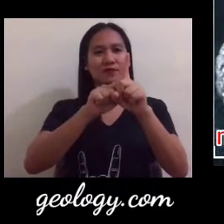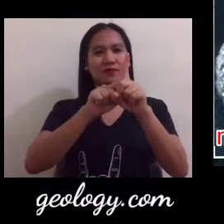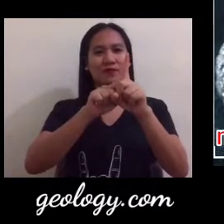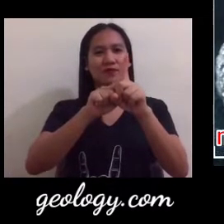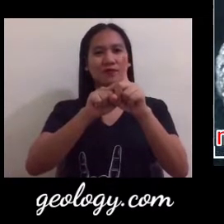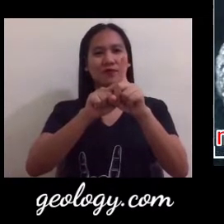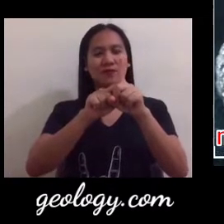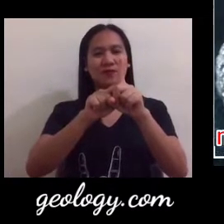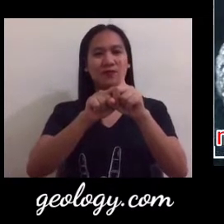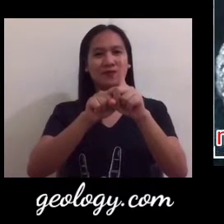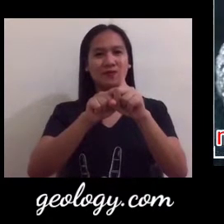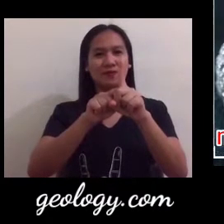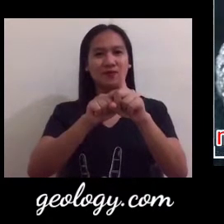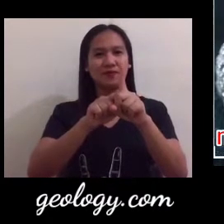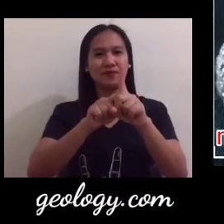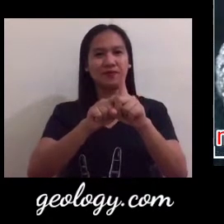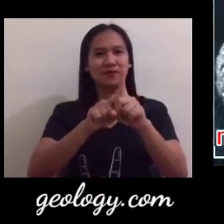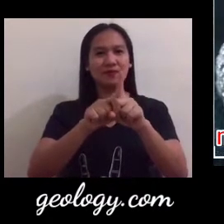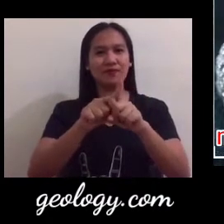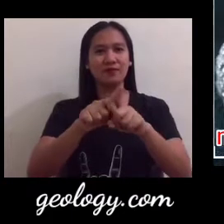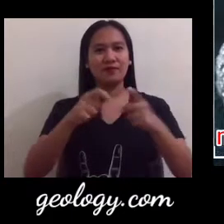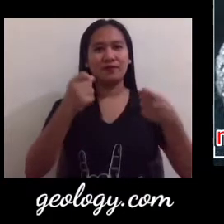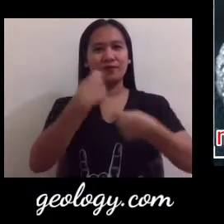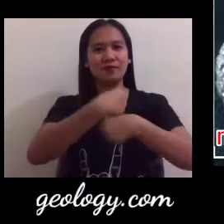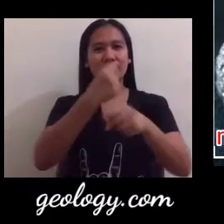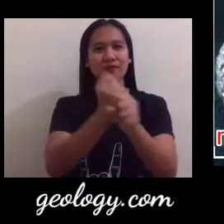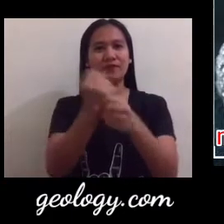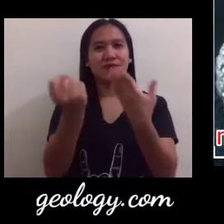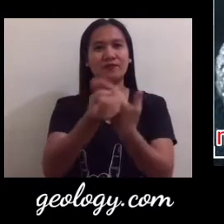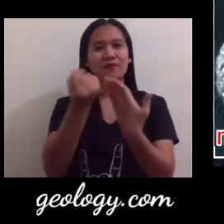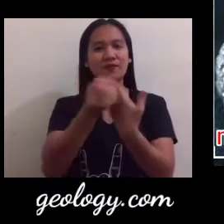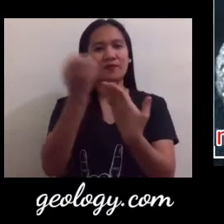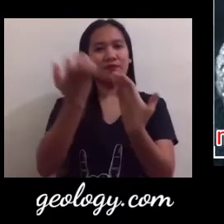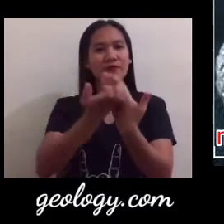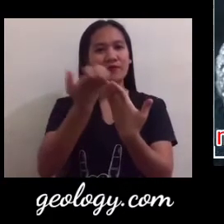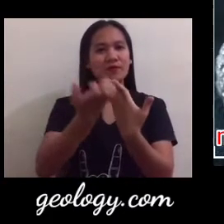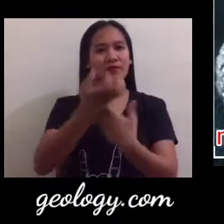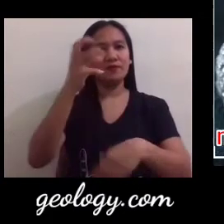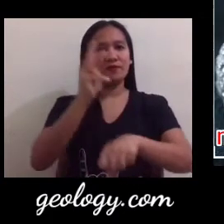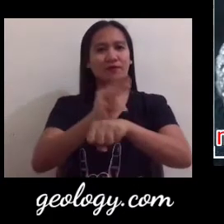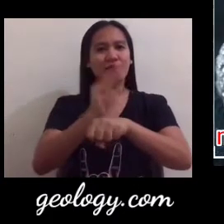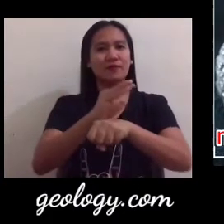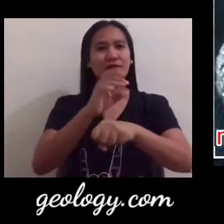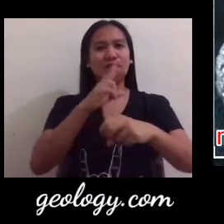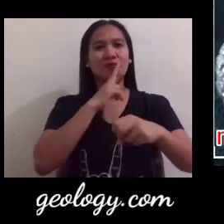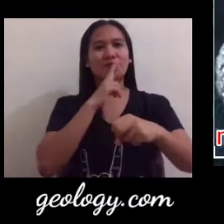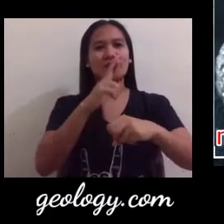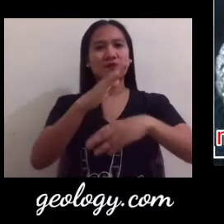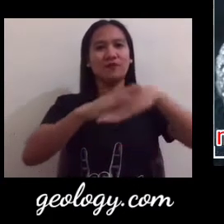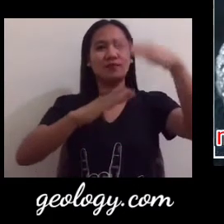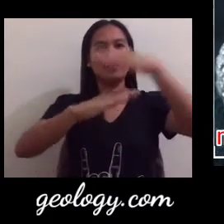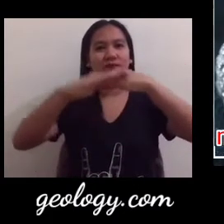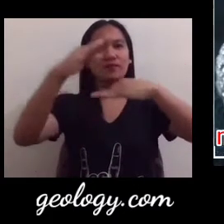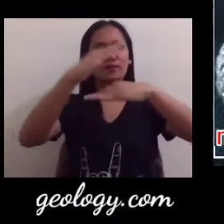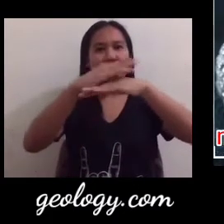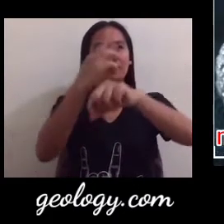metallic and non-metallic we have an example here of metallic cluster the pyrite and the